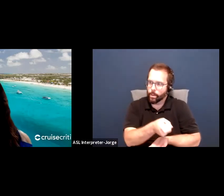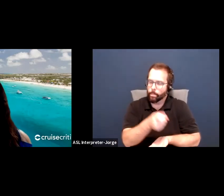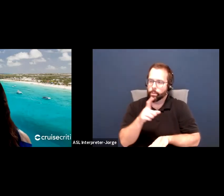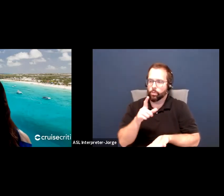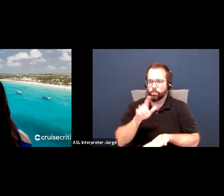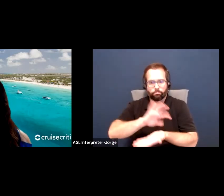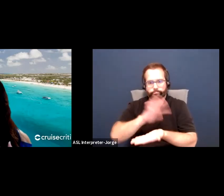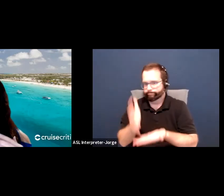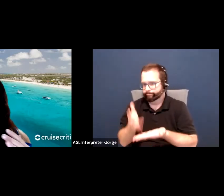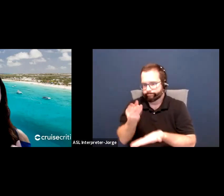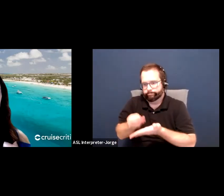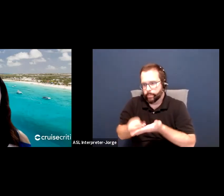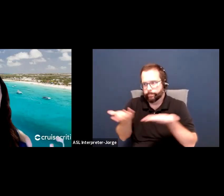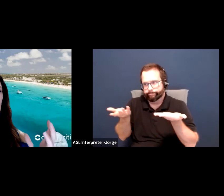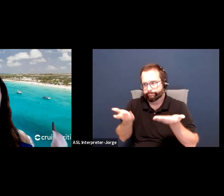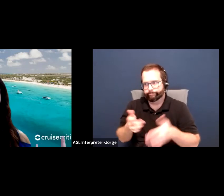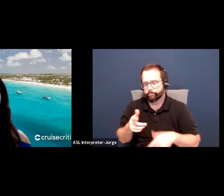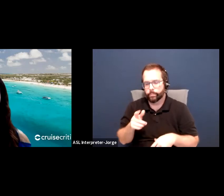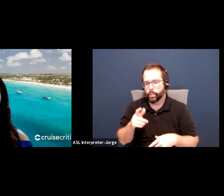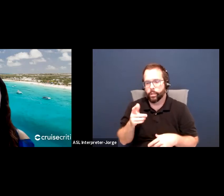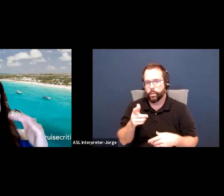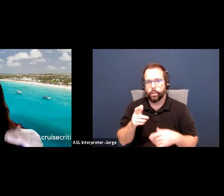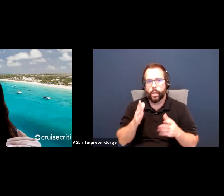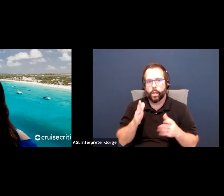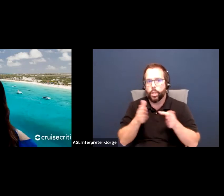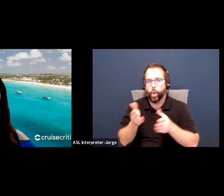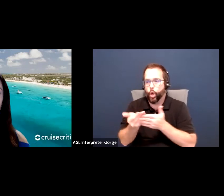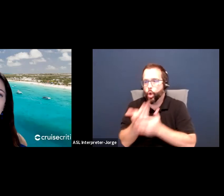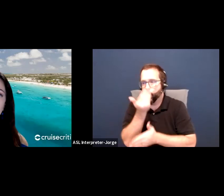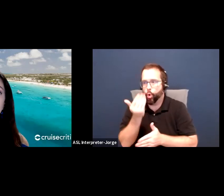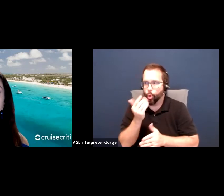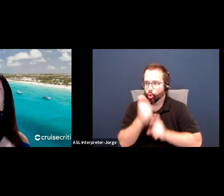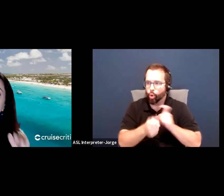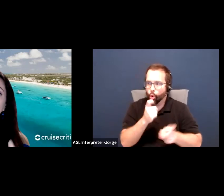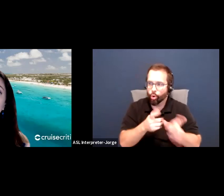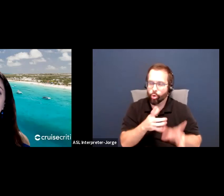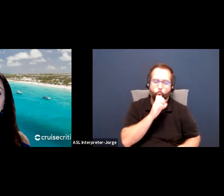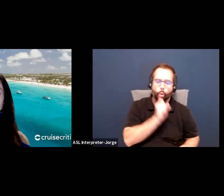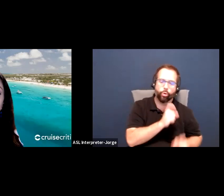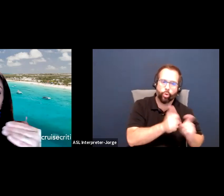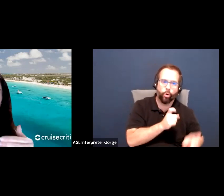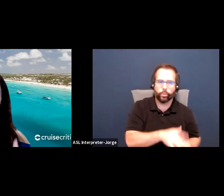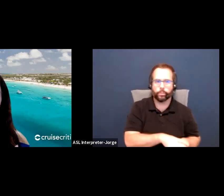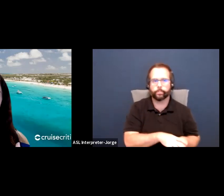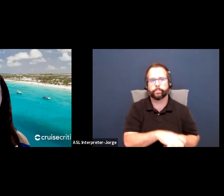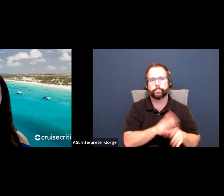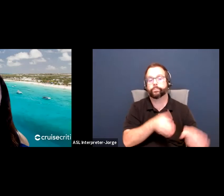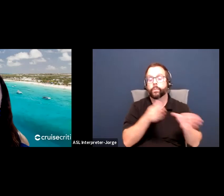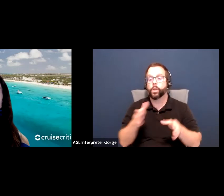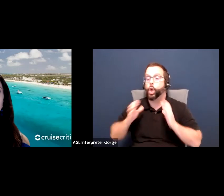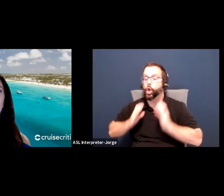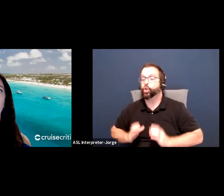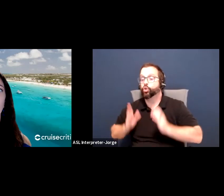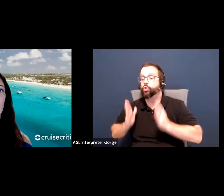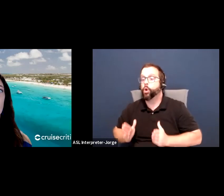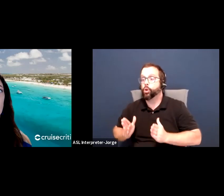it could be just new donors, things like that. So you'd break that down. Consumers, you might want to break it down by disability type. You